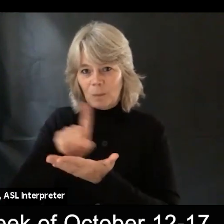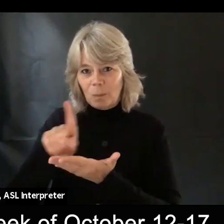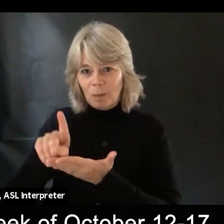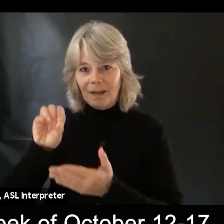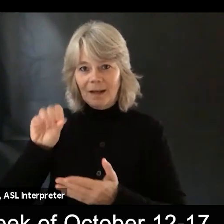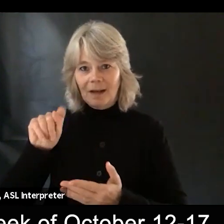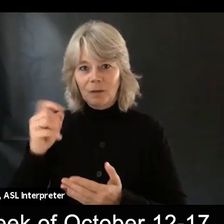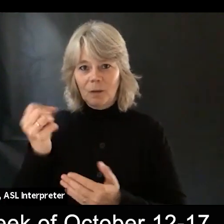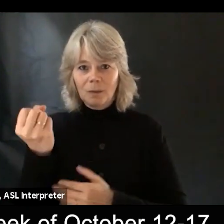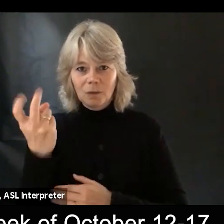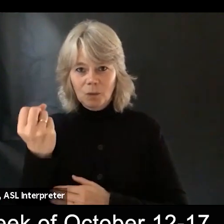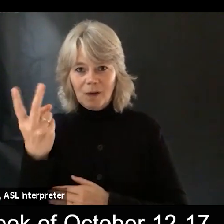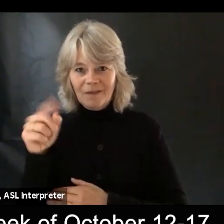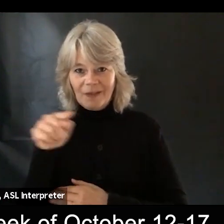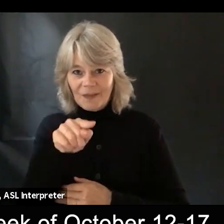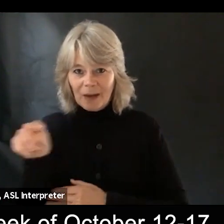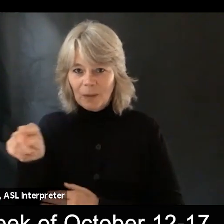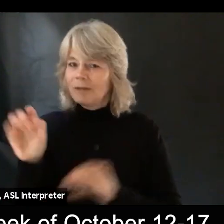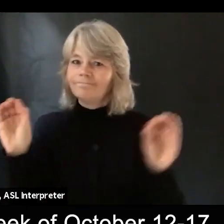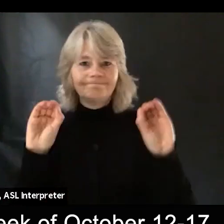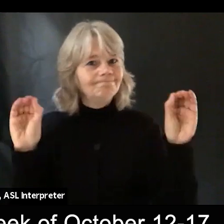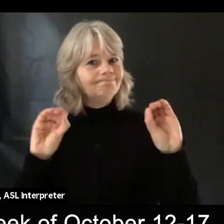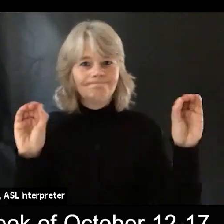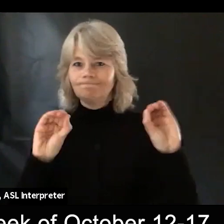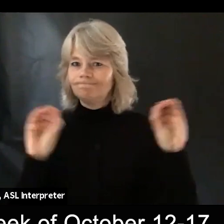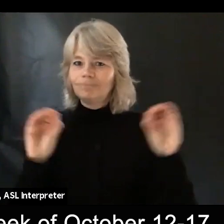through 17th, we will not have those groups meeting.